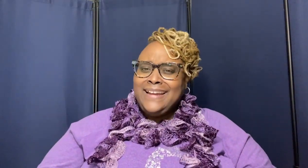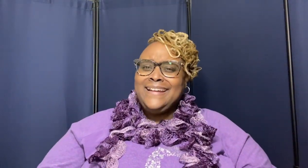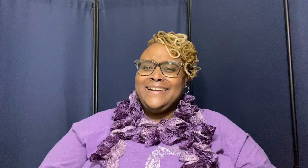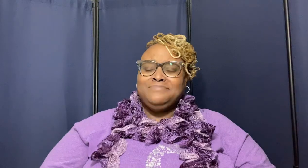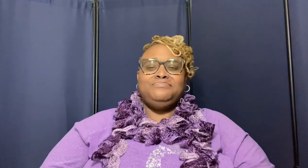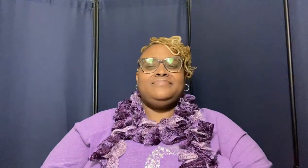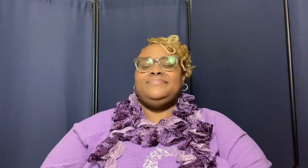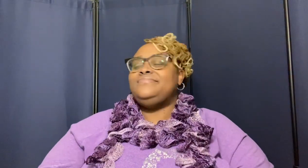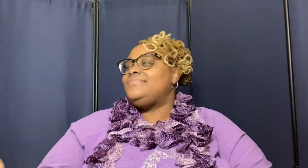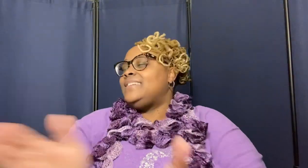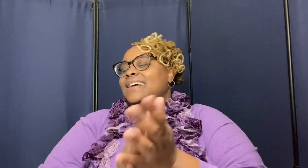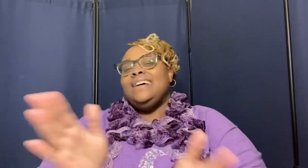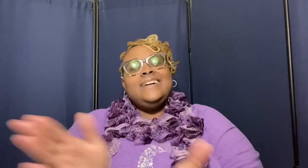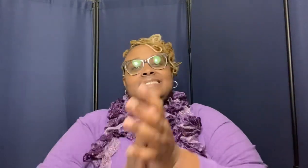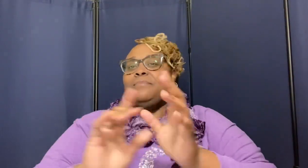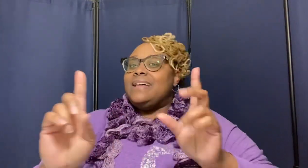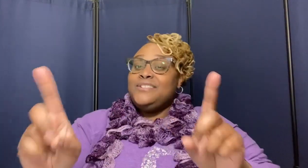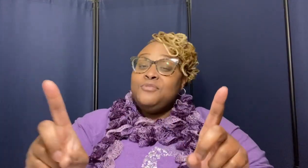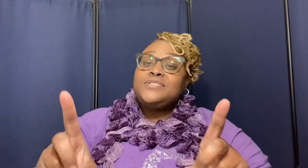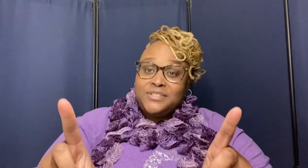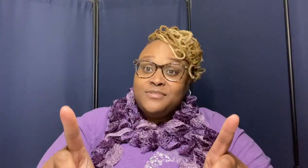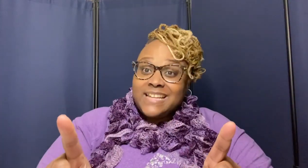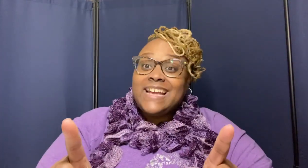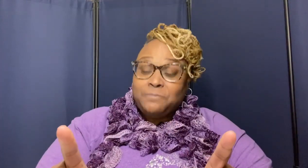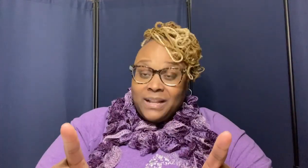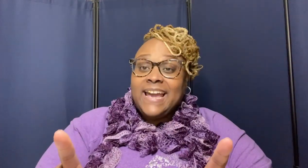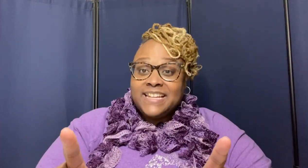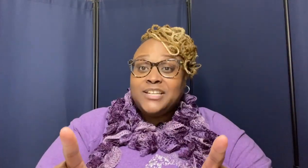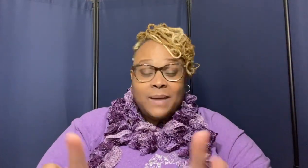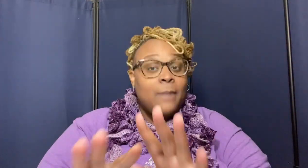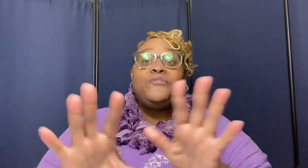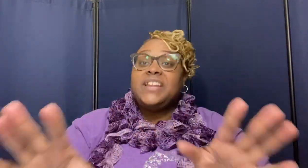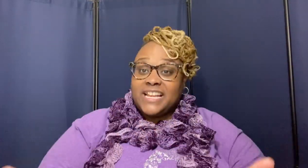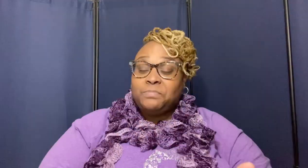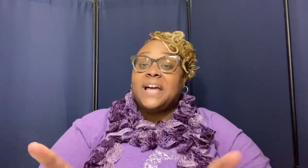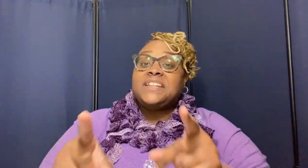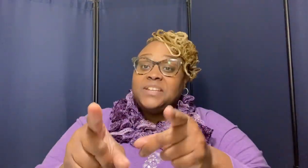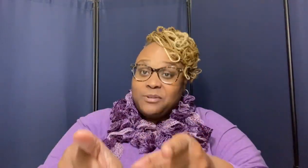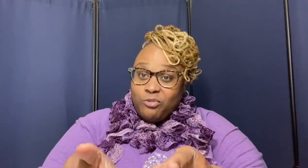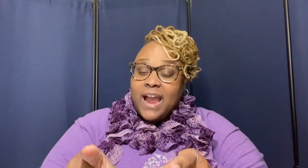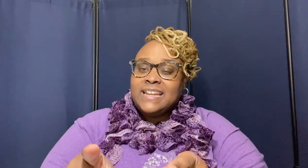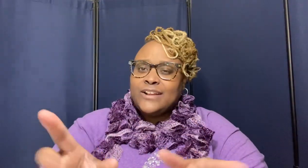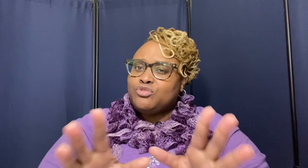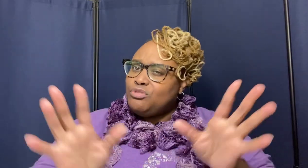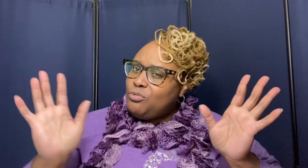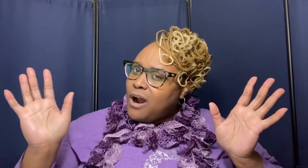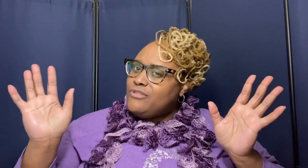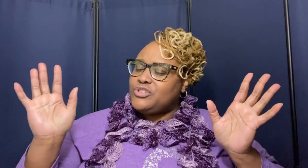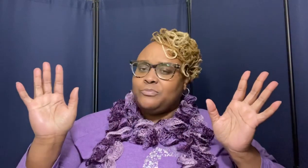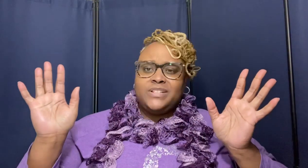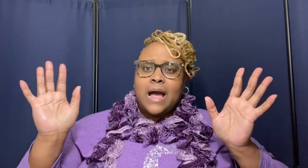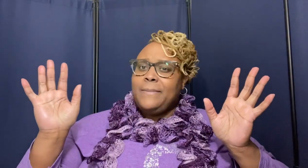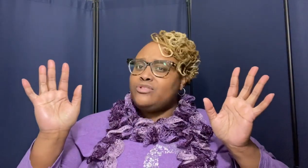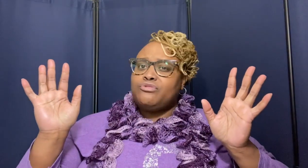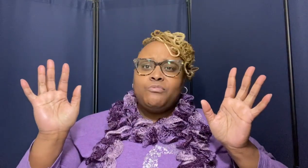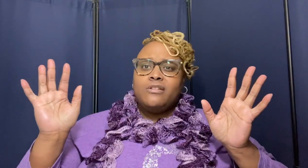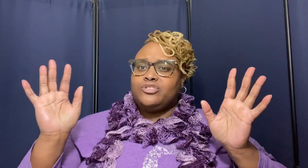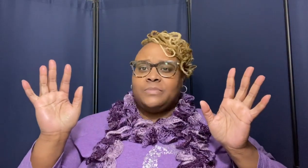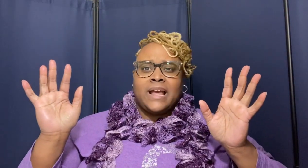so you you say explain it to me i'm finna explain it to you right now true worship we're talking about true worship now